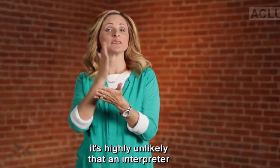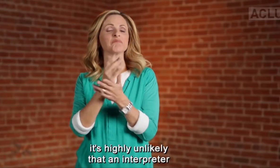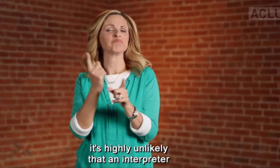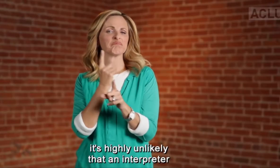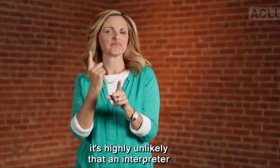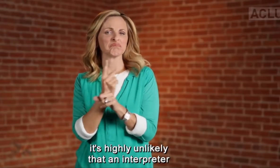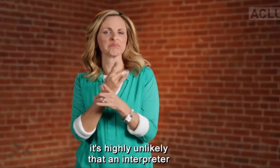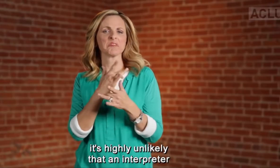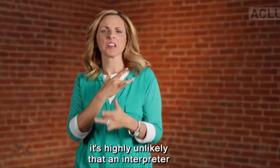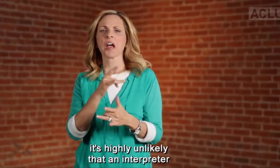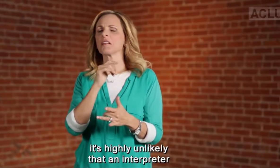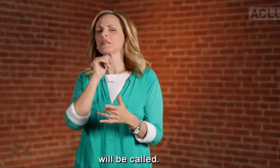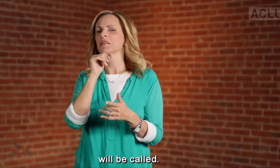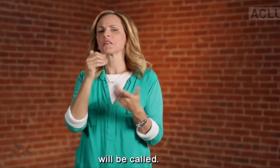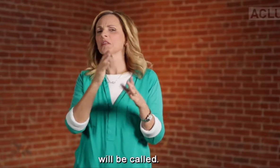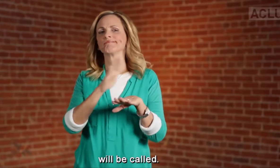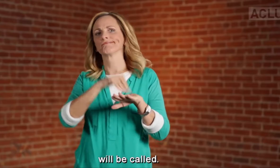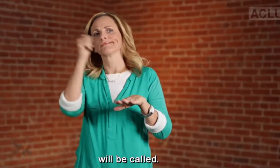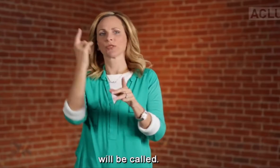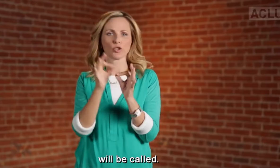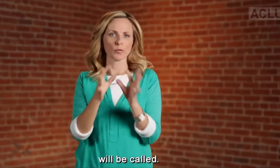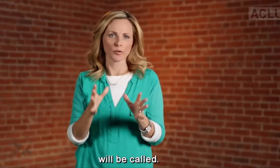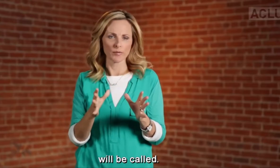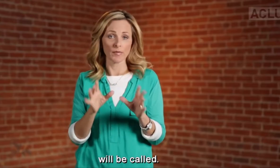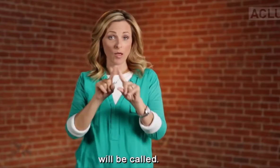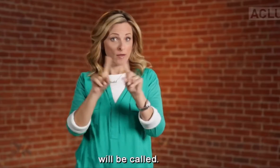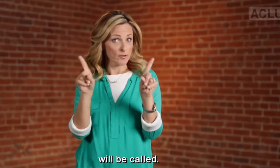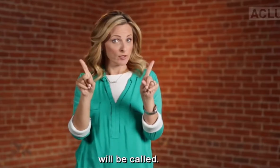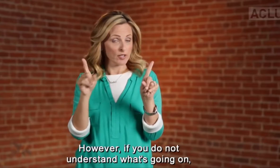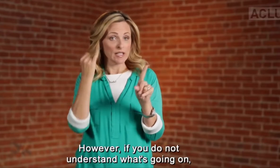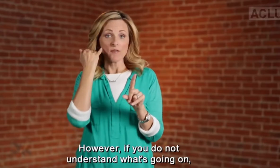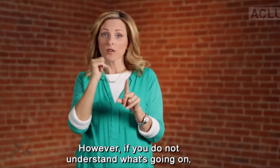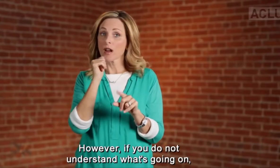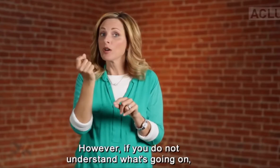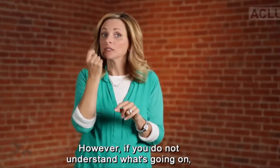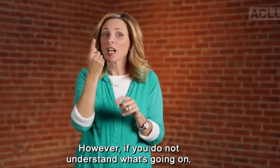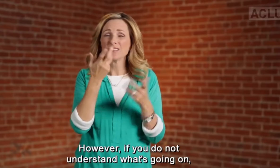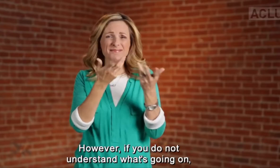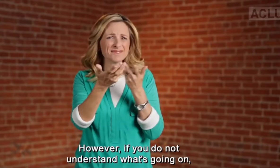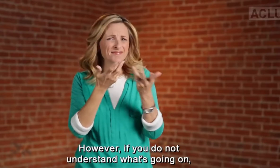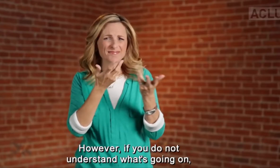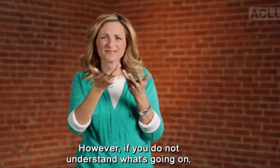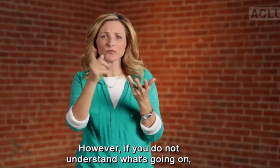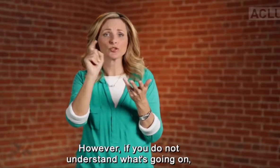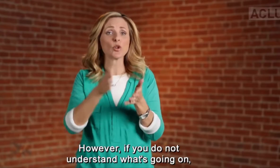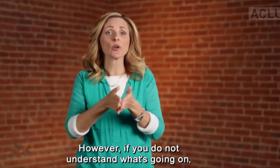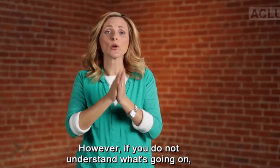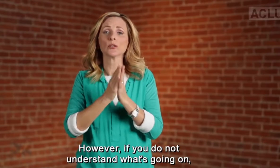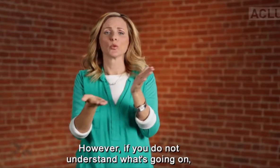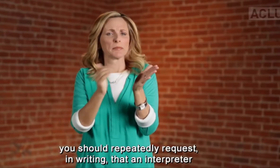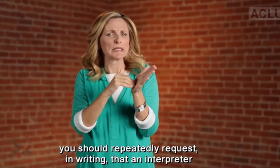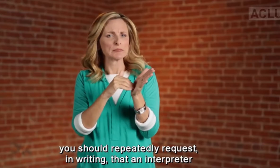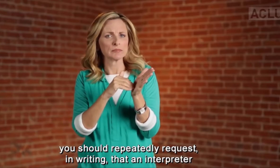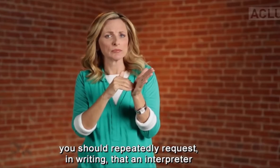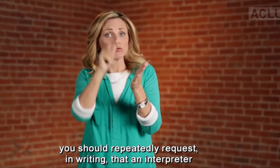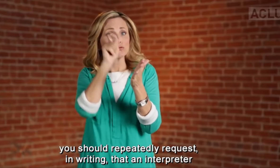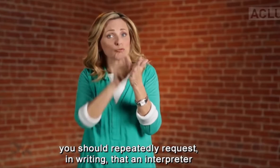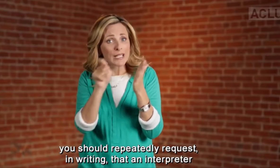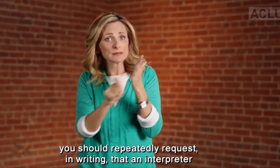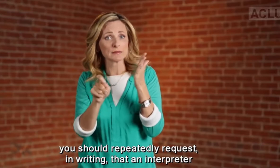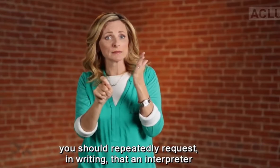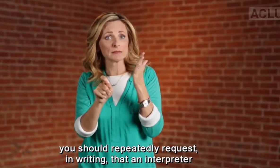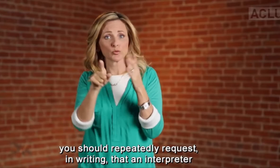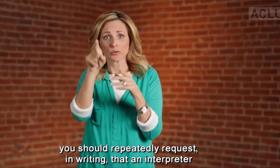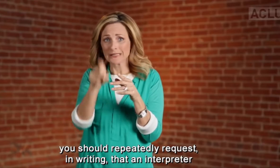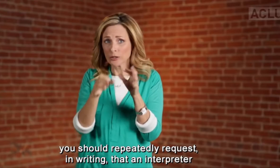traffic stop, it's highly unlikely that an interpreter will be called. However, if you do not understand what's going on, you should